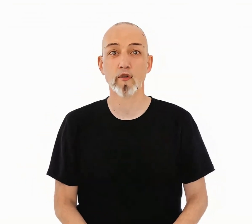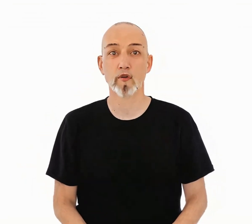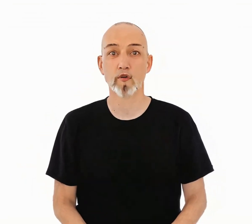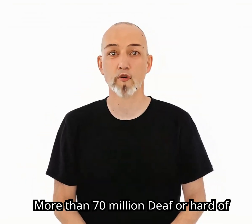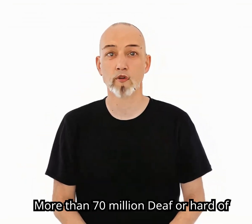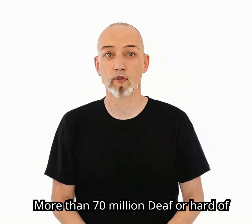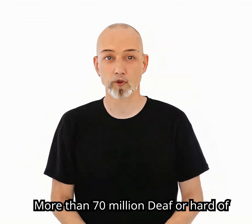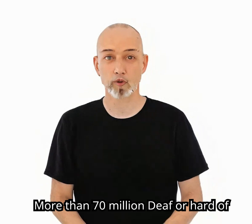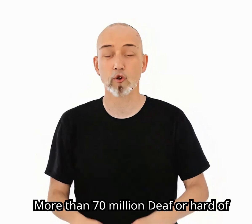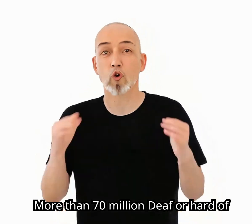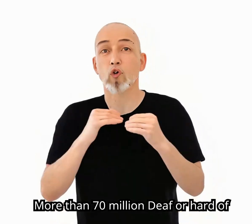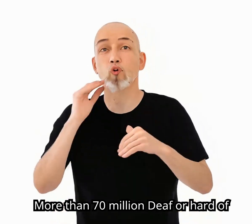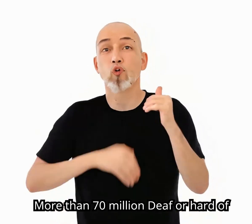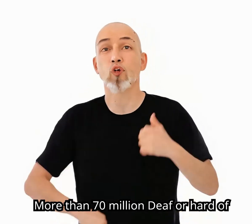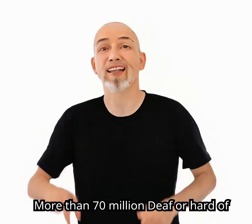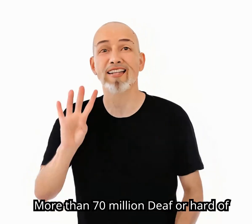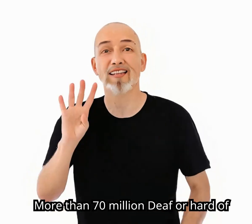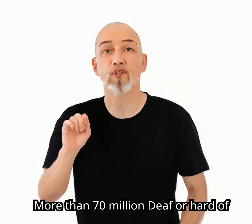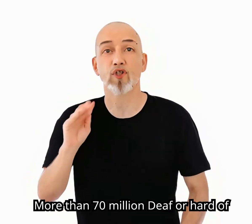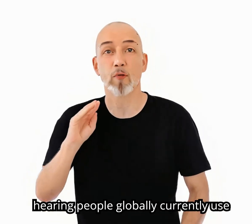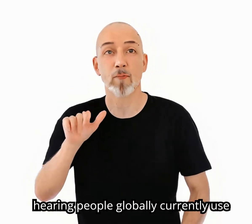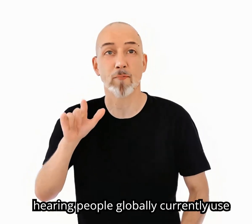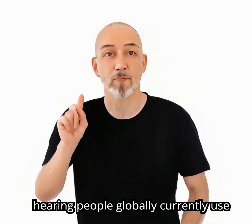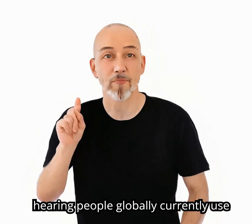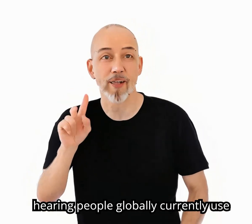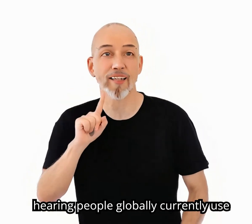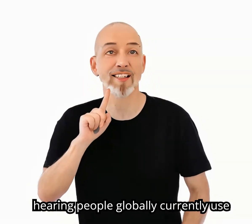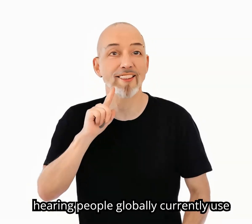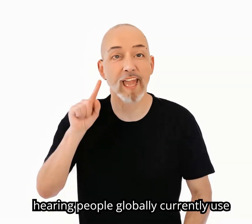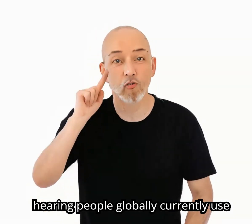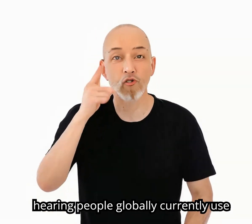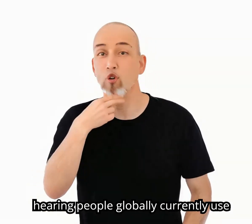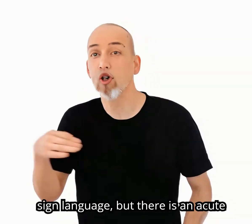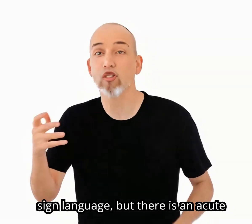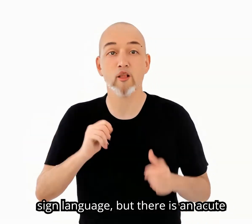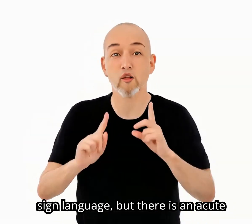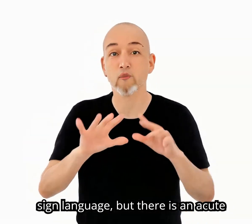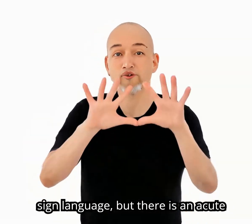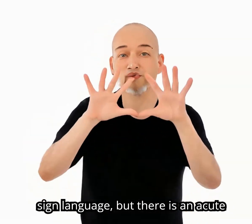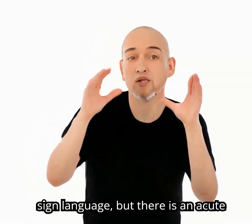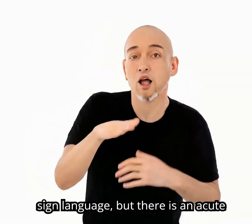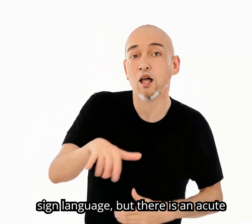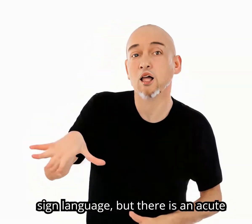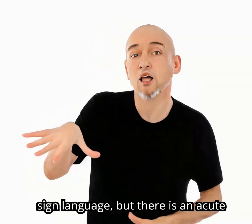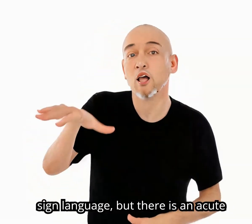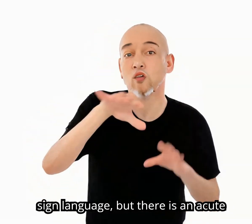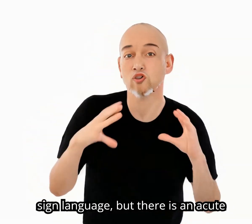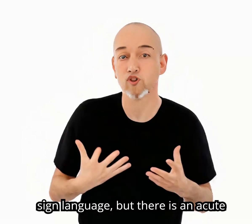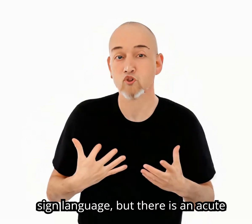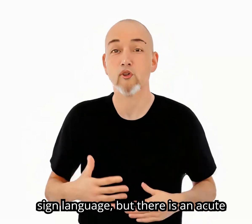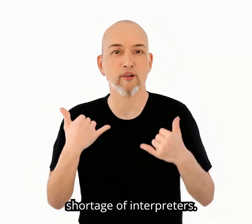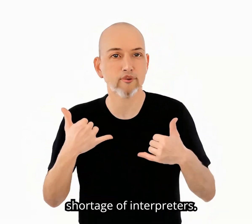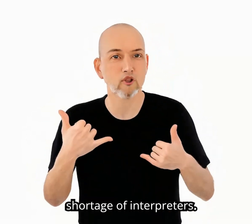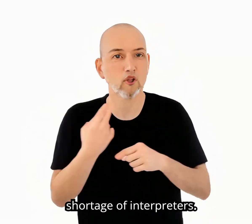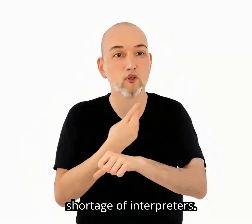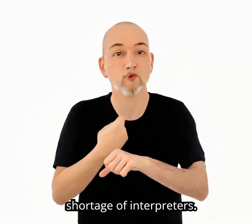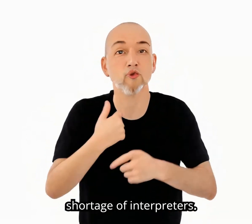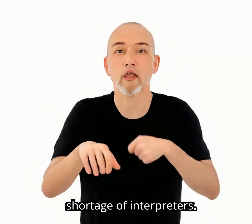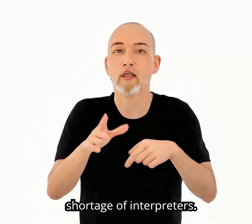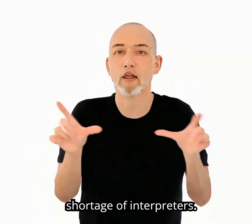More than 70 million deaf or hard of hearing people globally currently use sign language, but there is an acute shortage of interpreters.